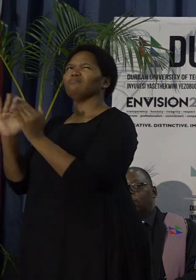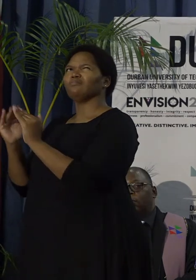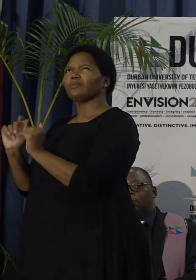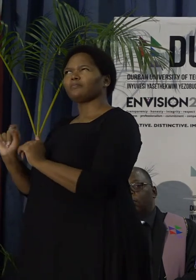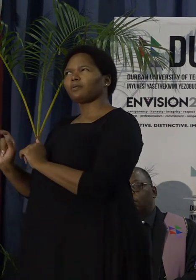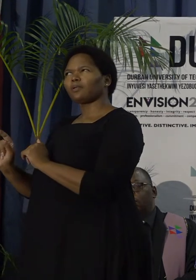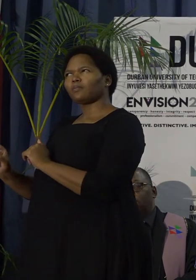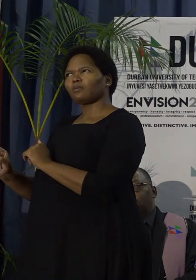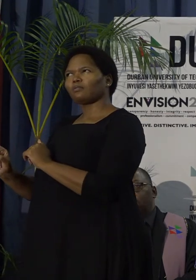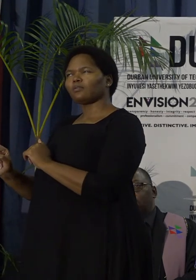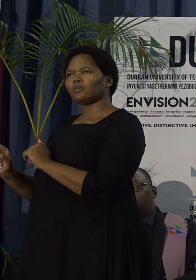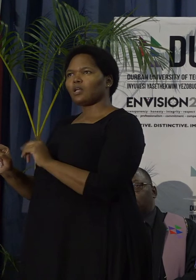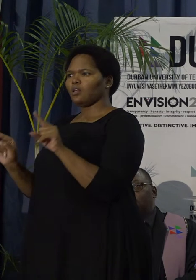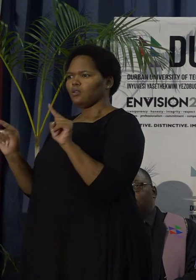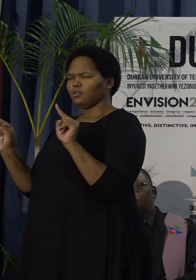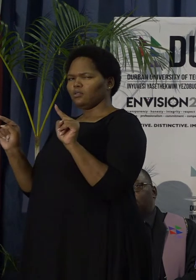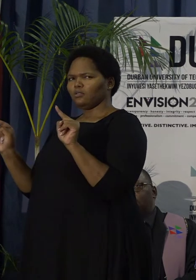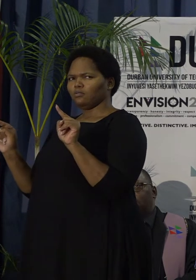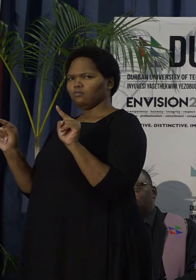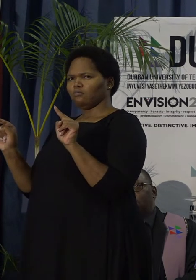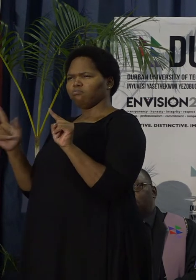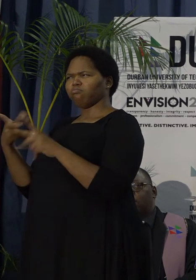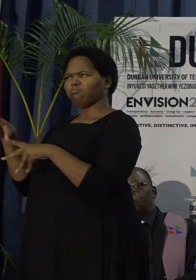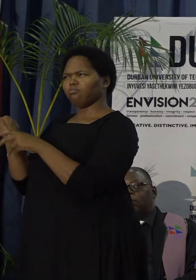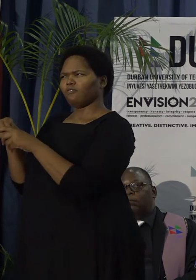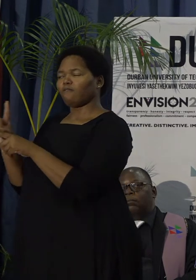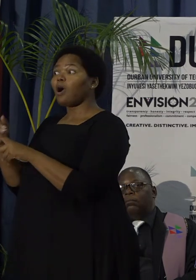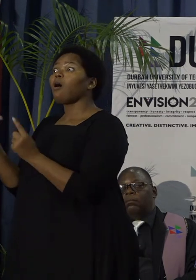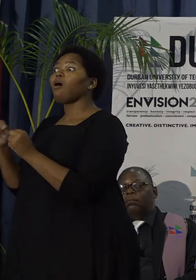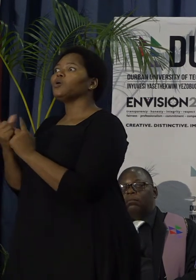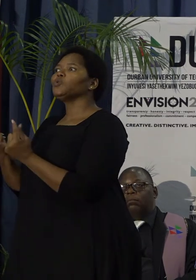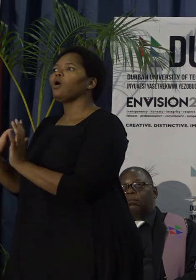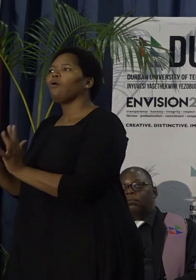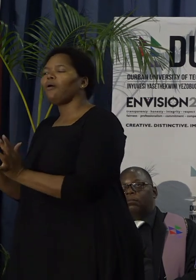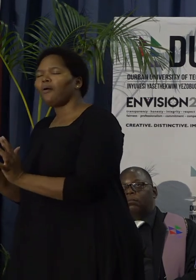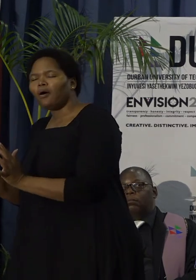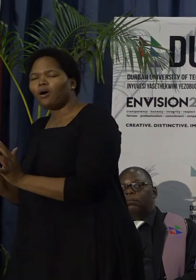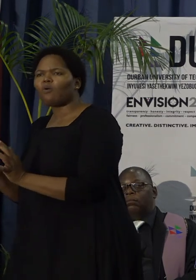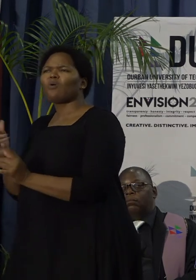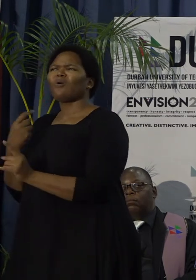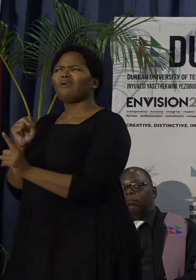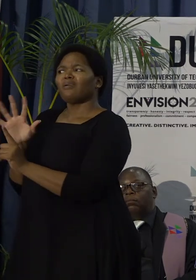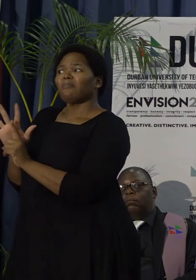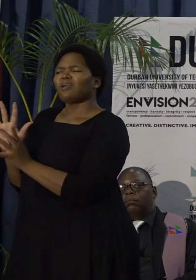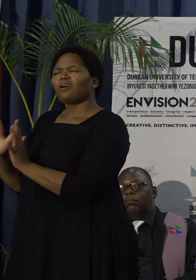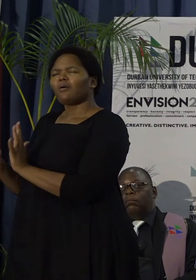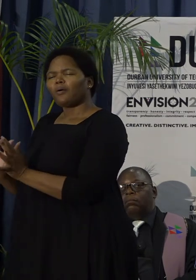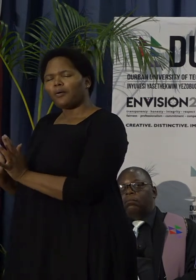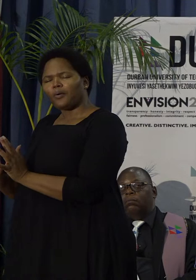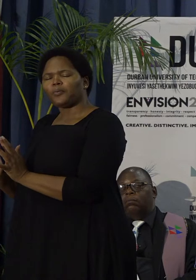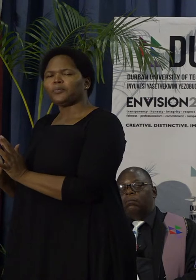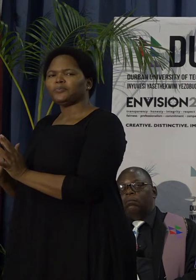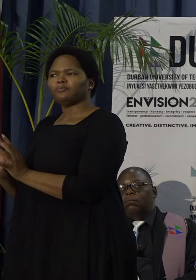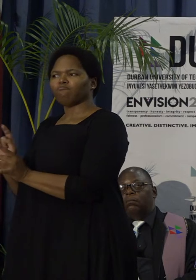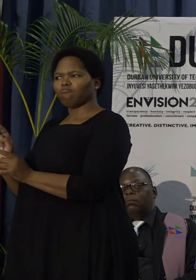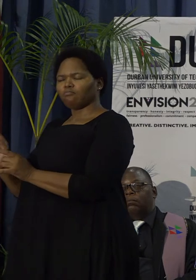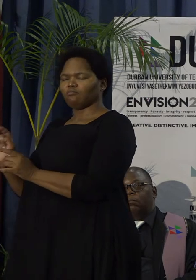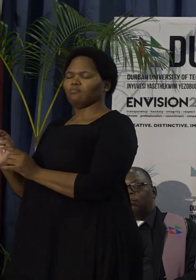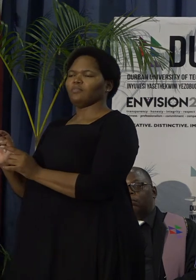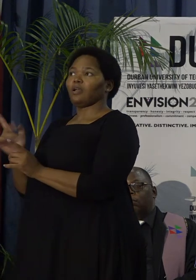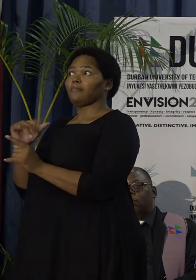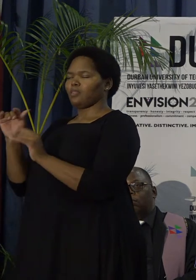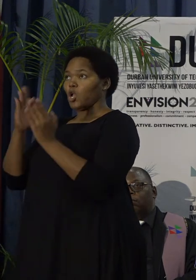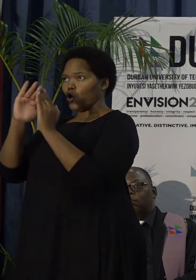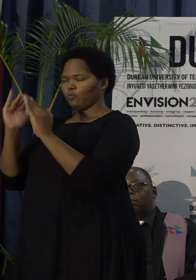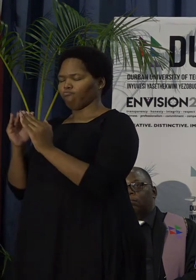are really about what we can do, what impact we can make in the broader